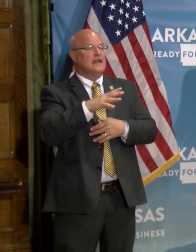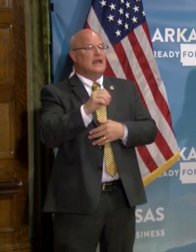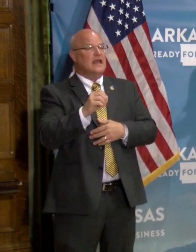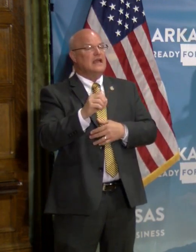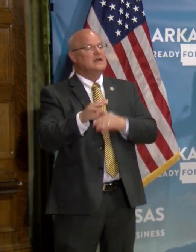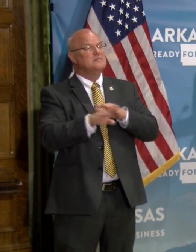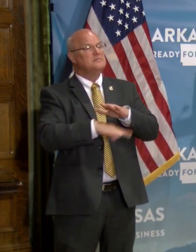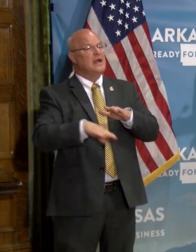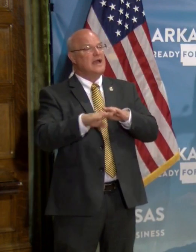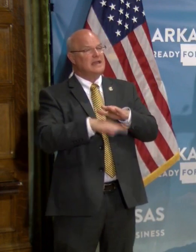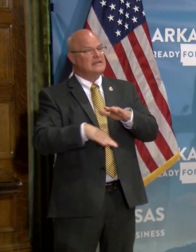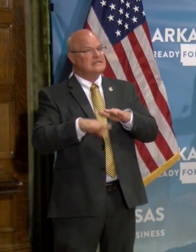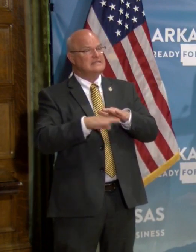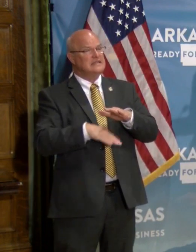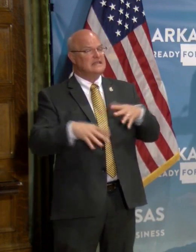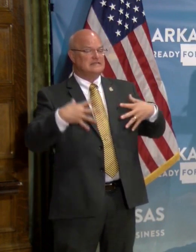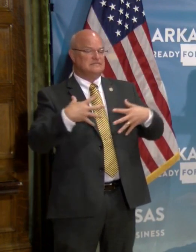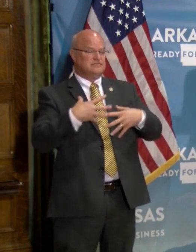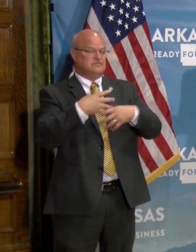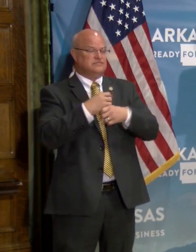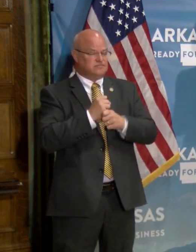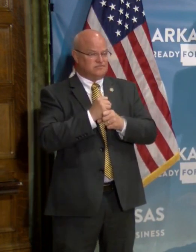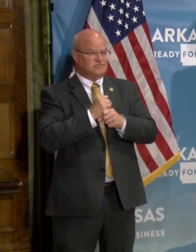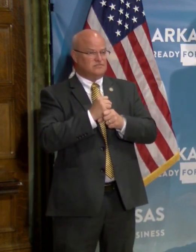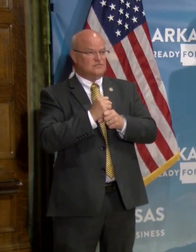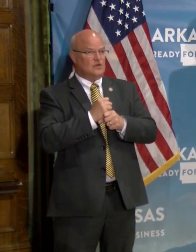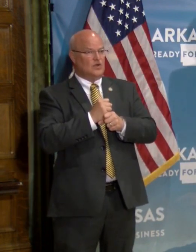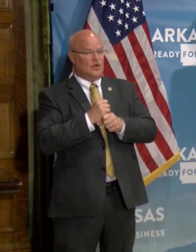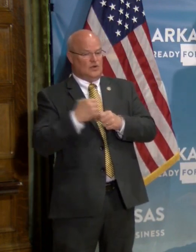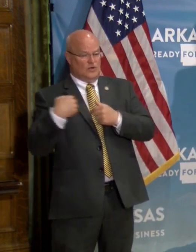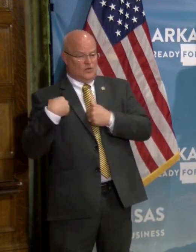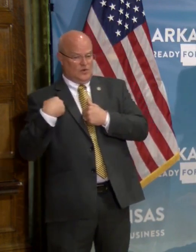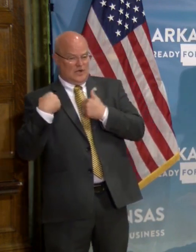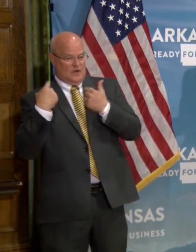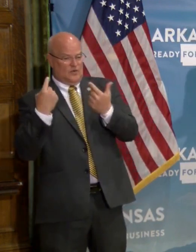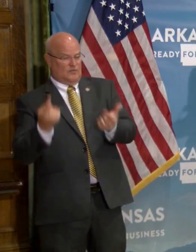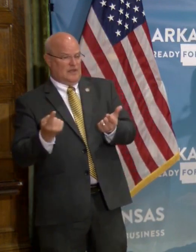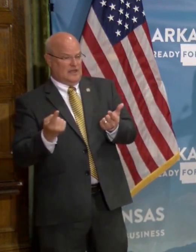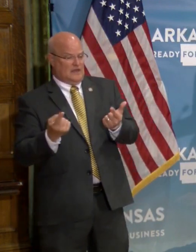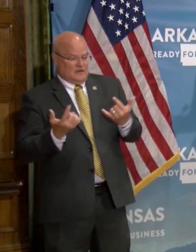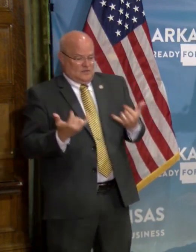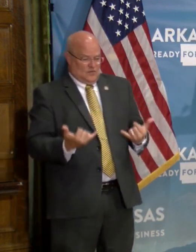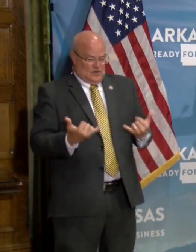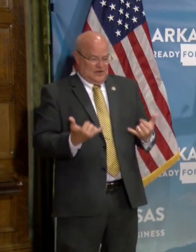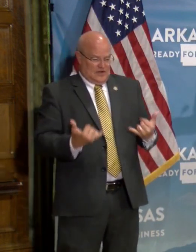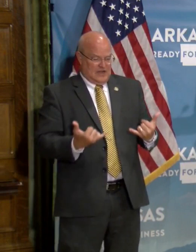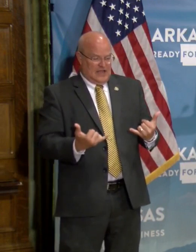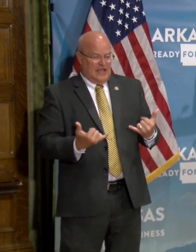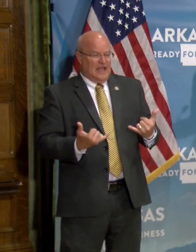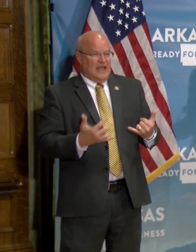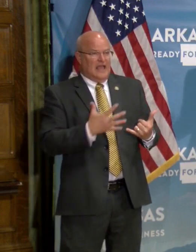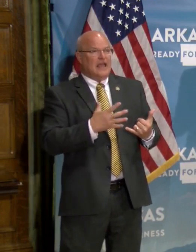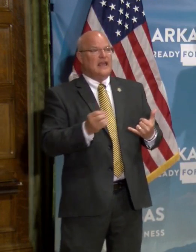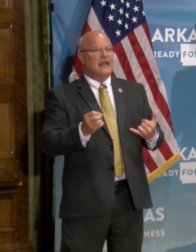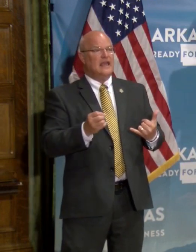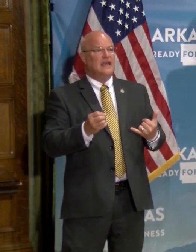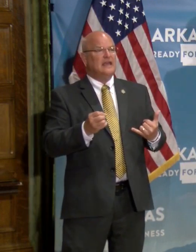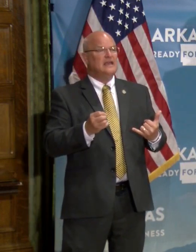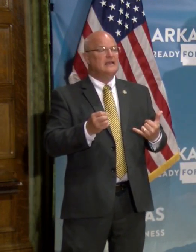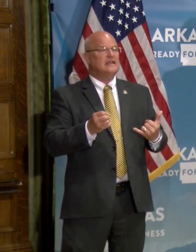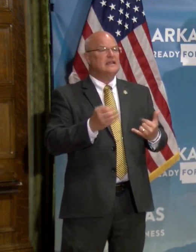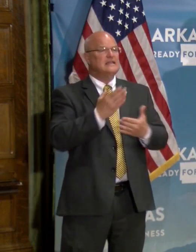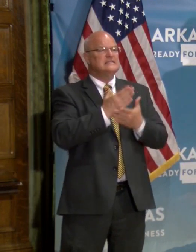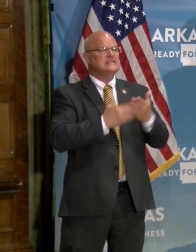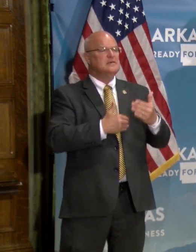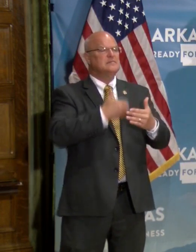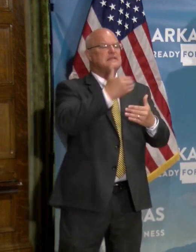basically it's going to be a, uh, summary of where we've been, uh, where we are, where we kind of see where we're at and, and